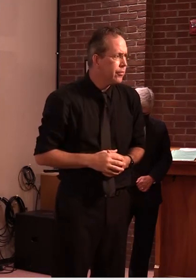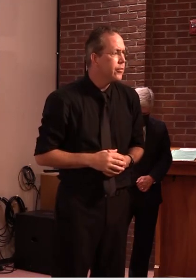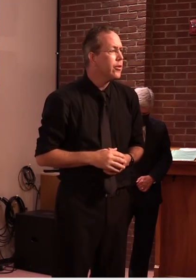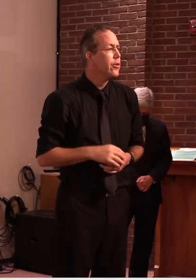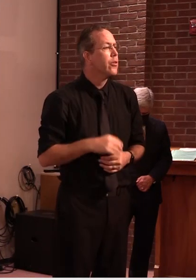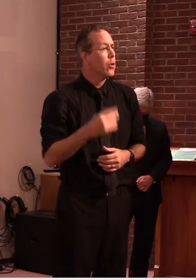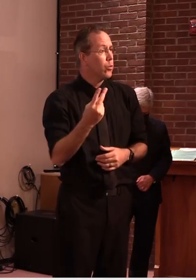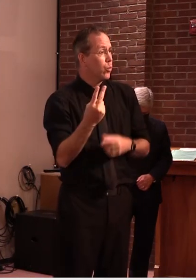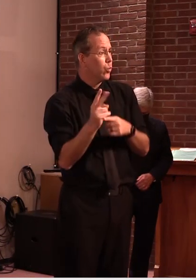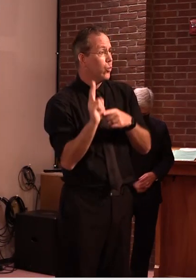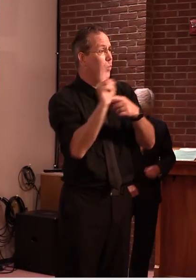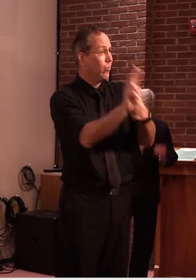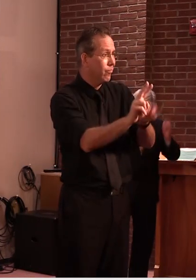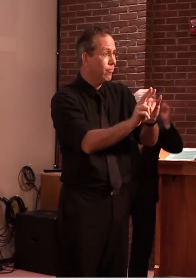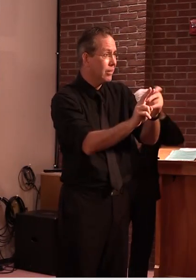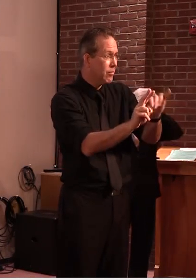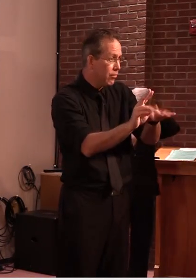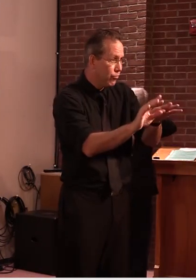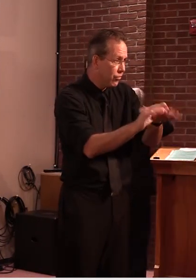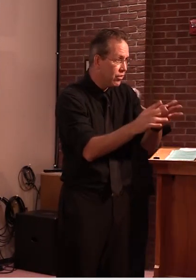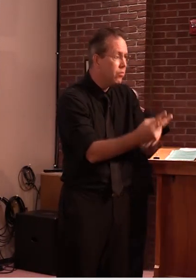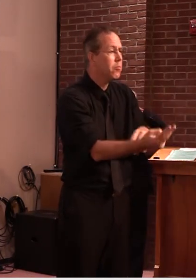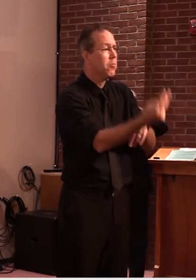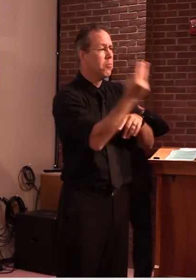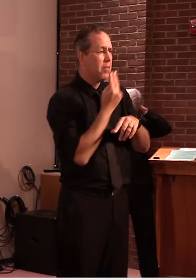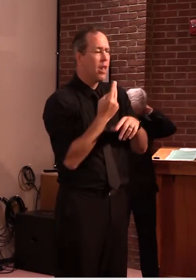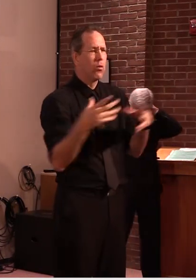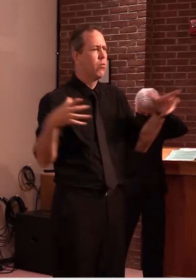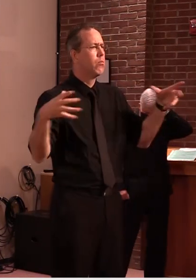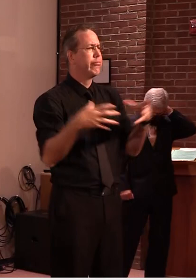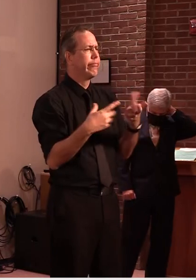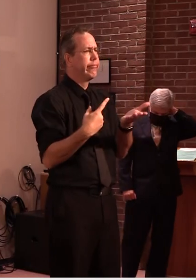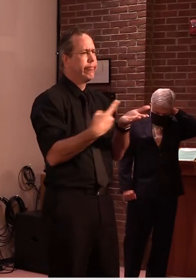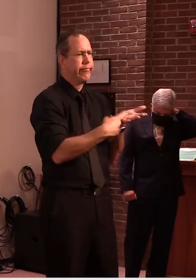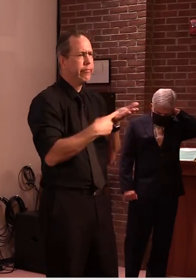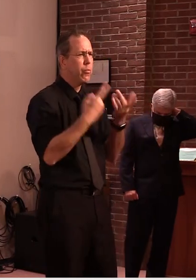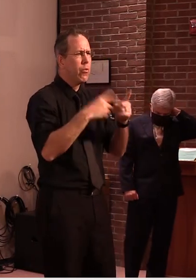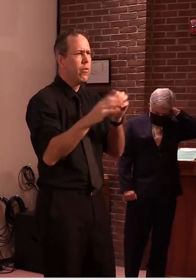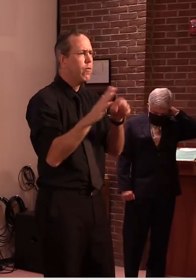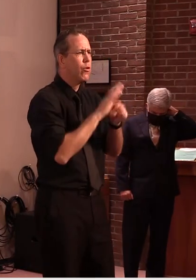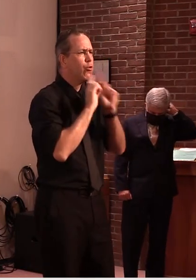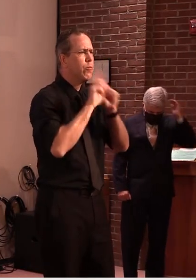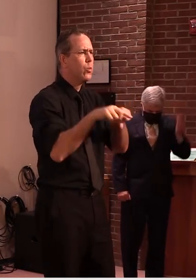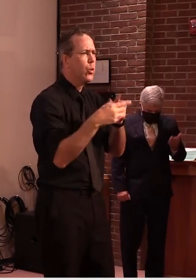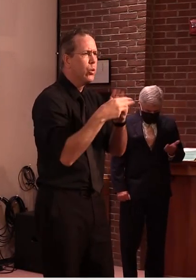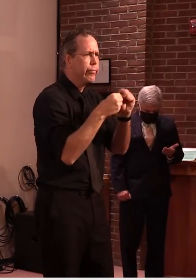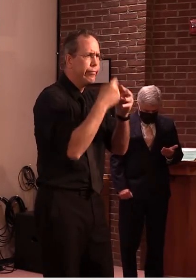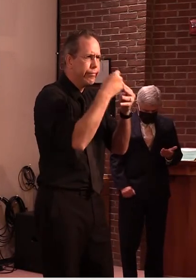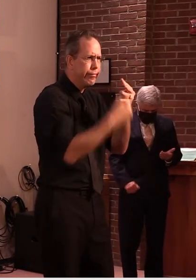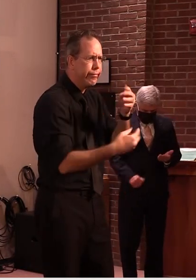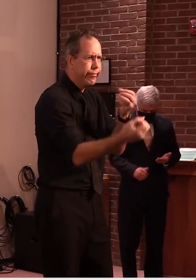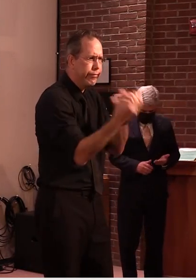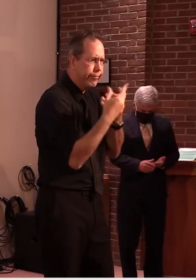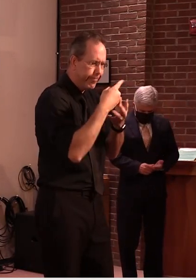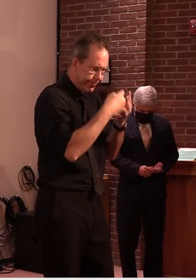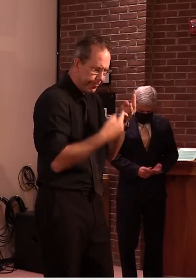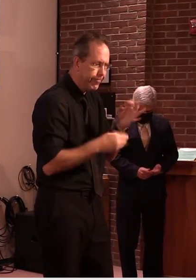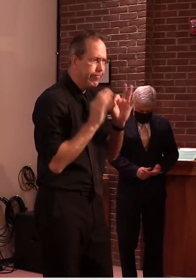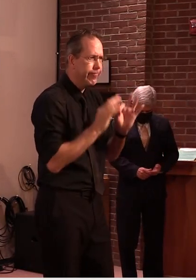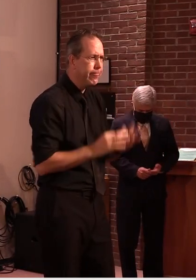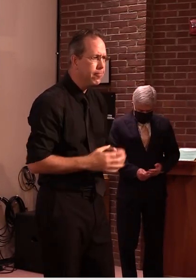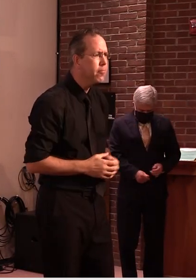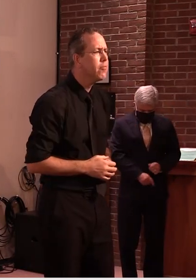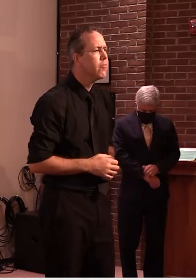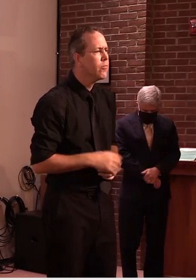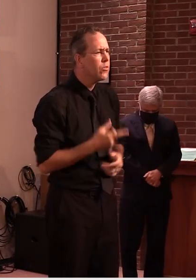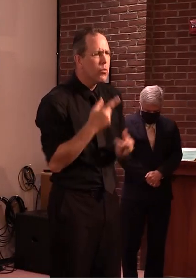we'll be getting a briefing from them a total briefing of the day from them tonight to have a better idea of what they saw and what they